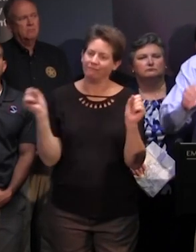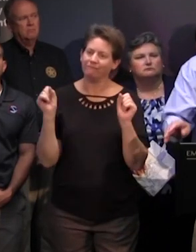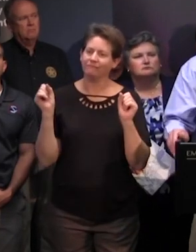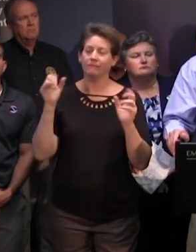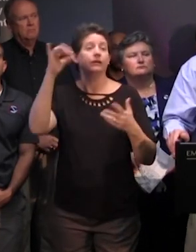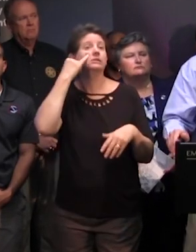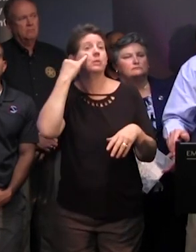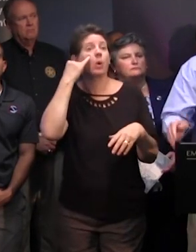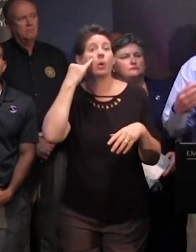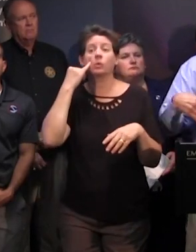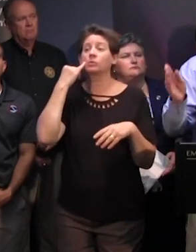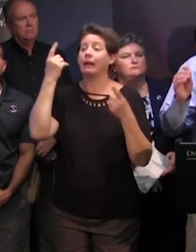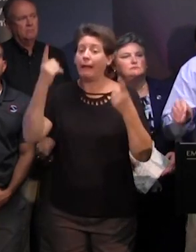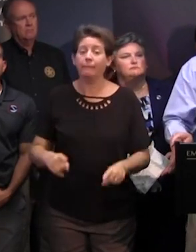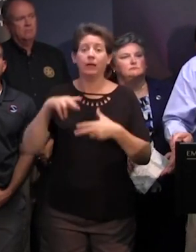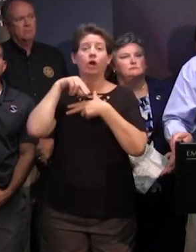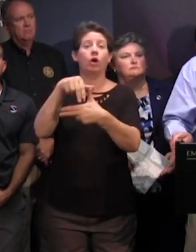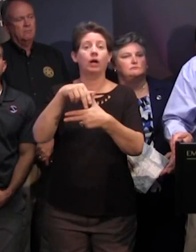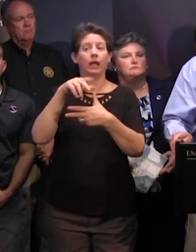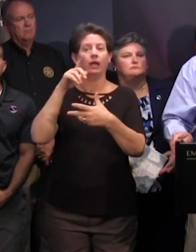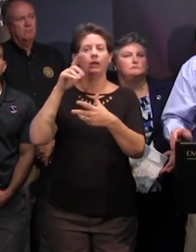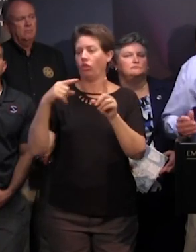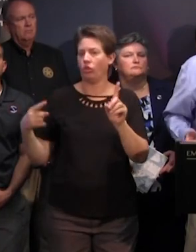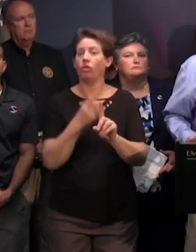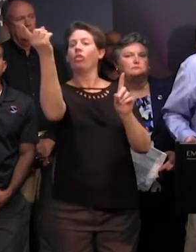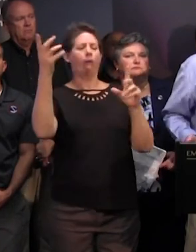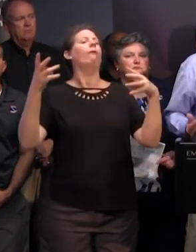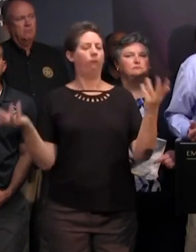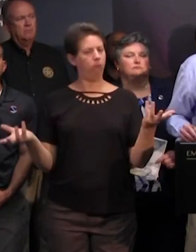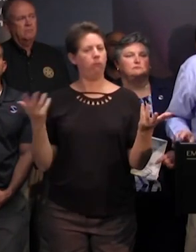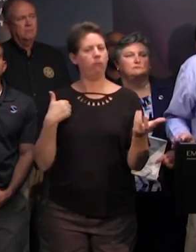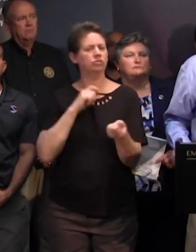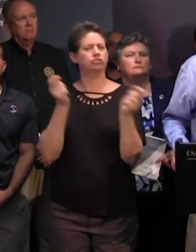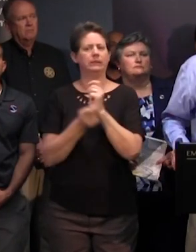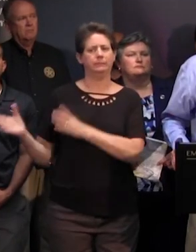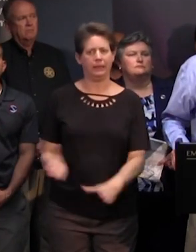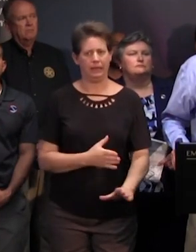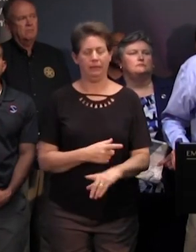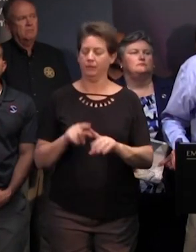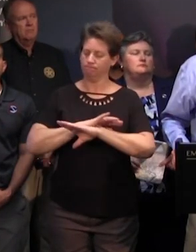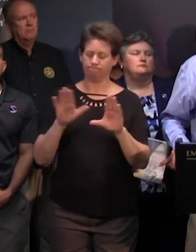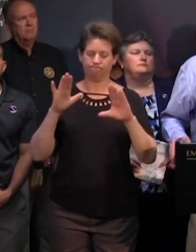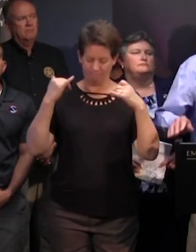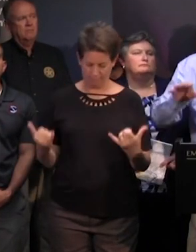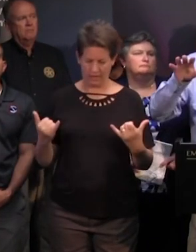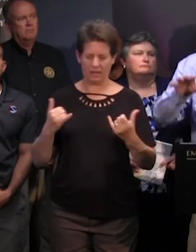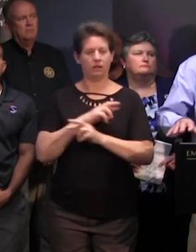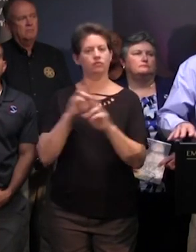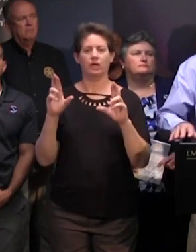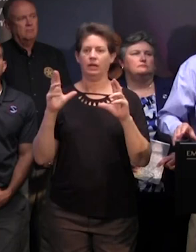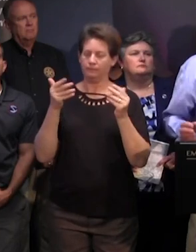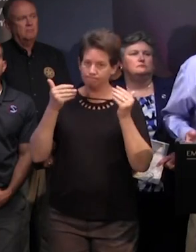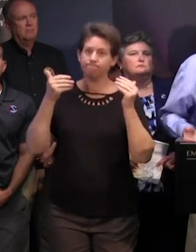decides to go elsewhere then we can take corrective action but we have we've stood up our emergency response team it's a lot